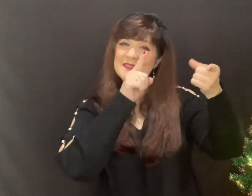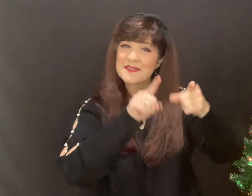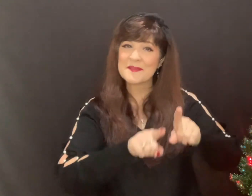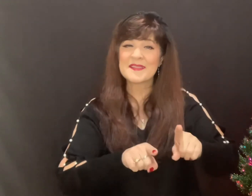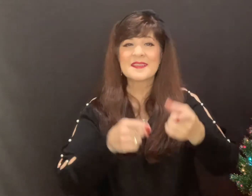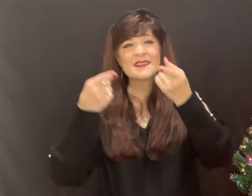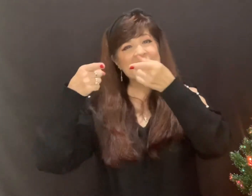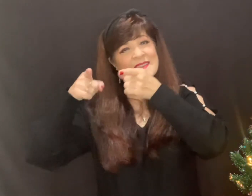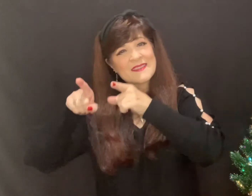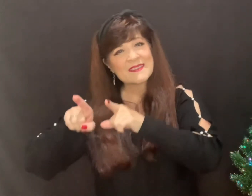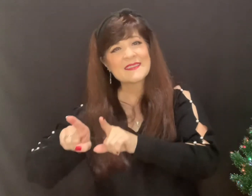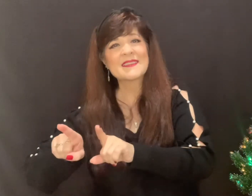Day.